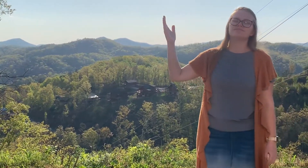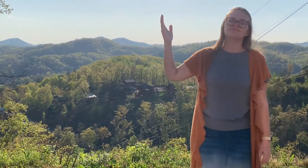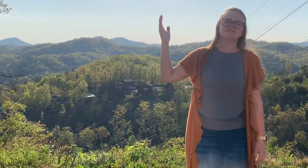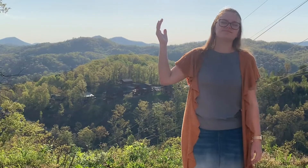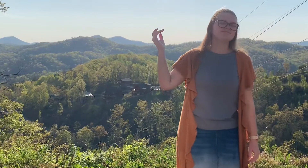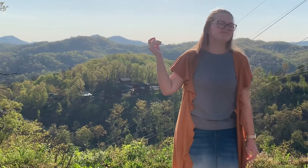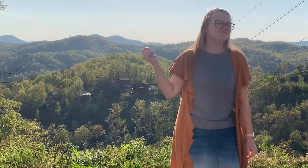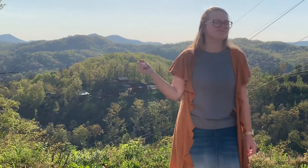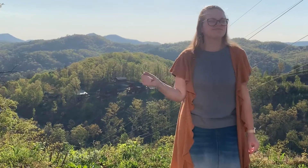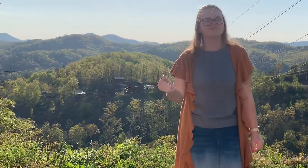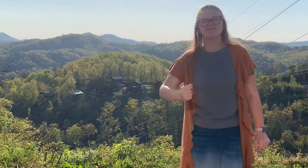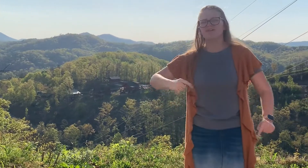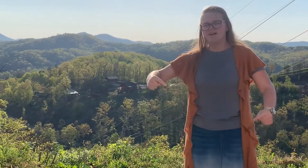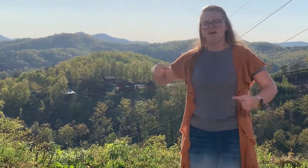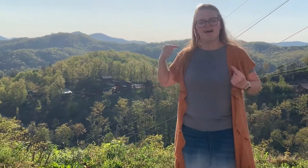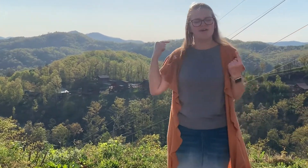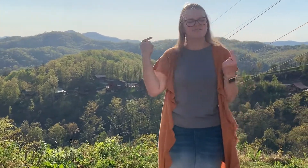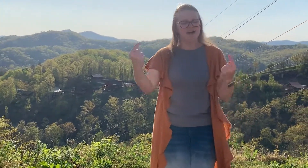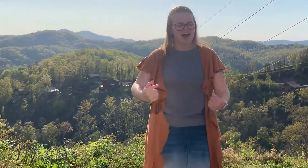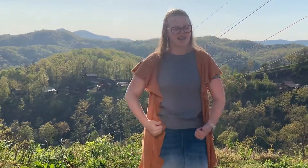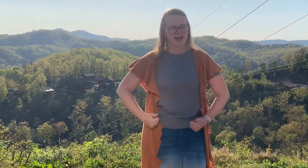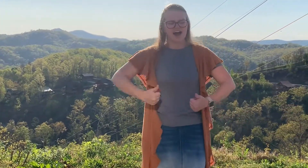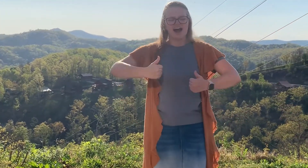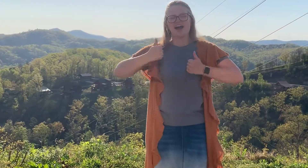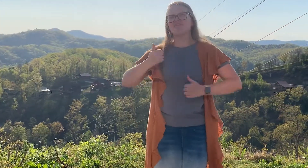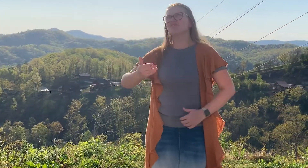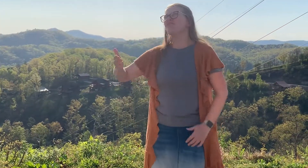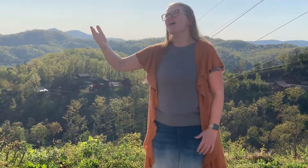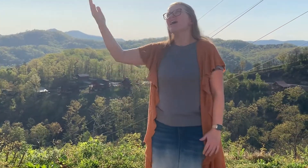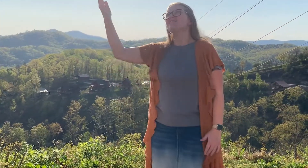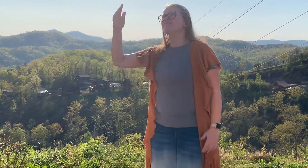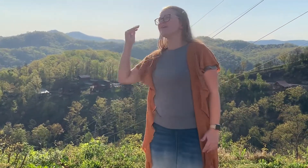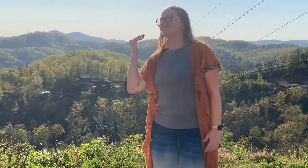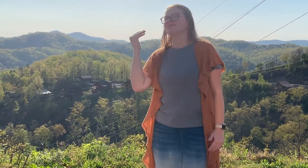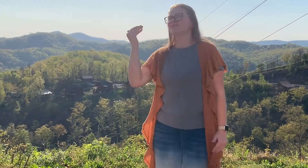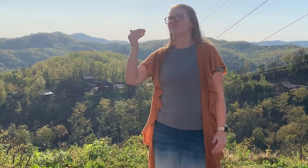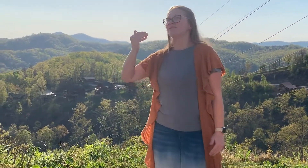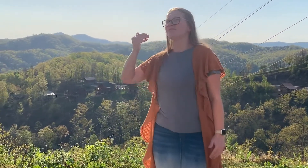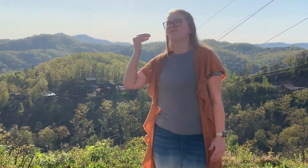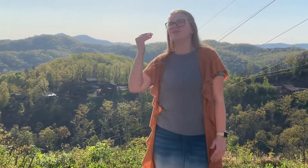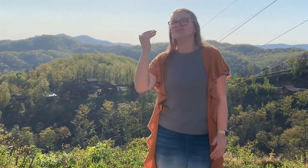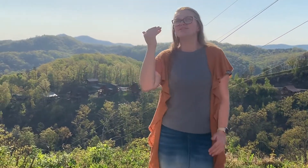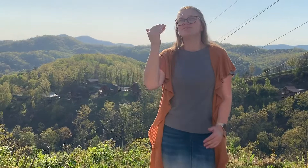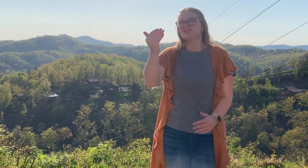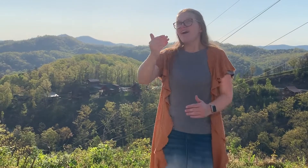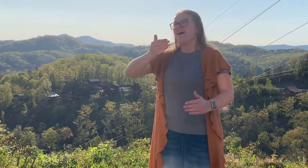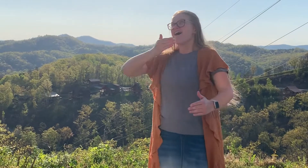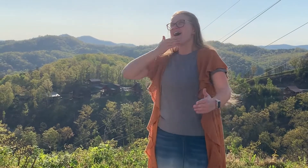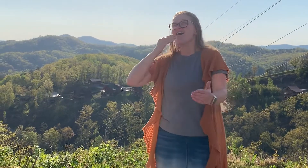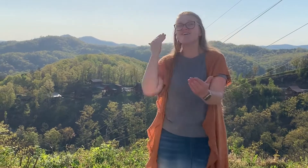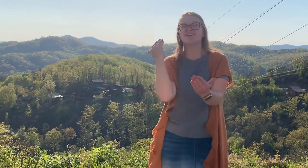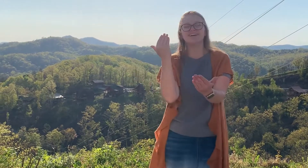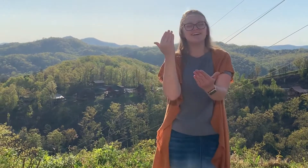And all my life you have been so, so good